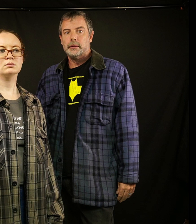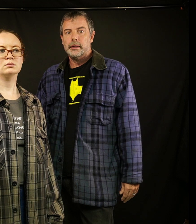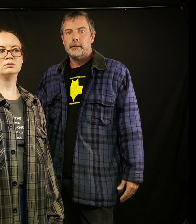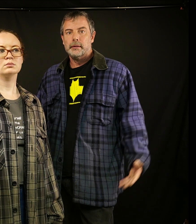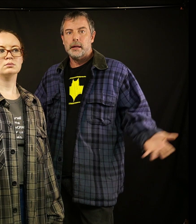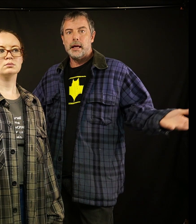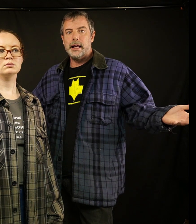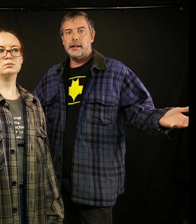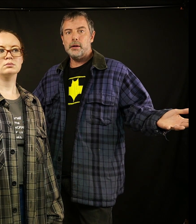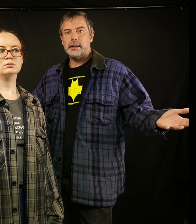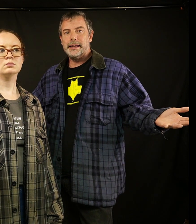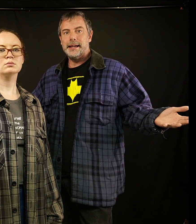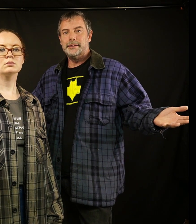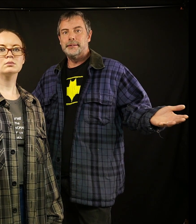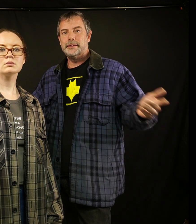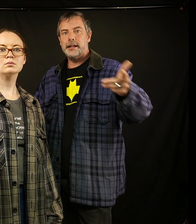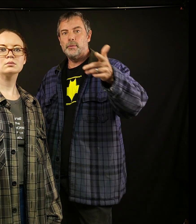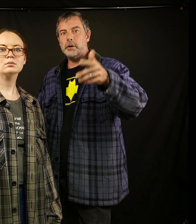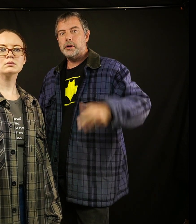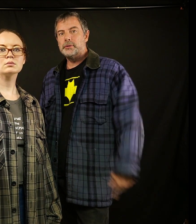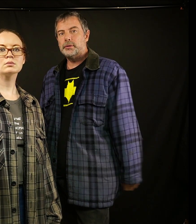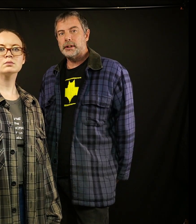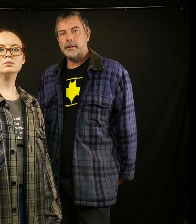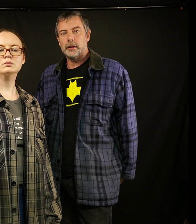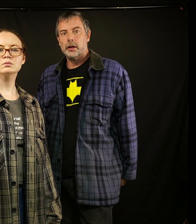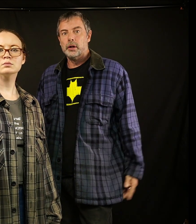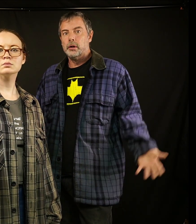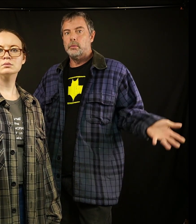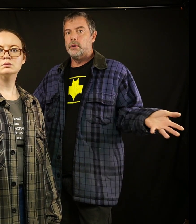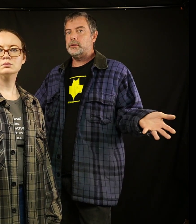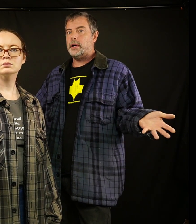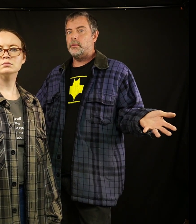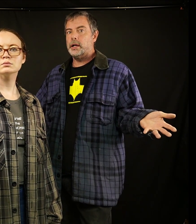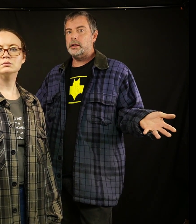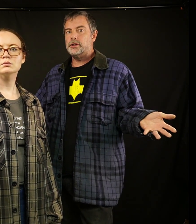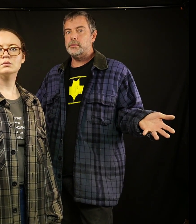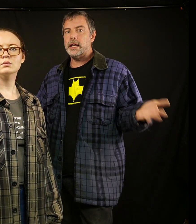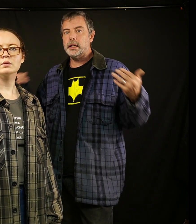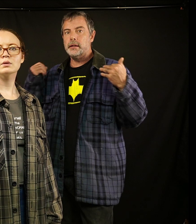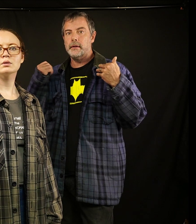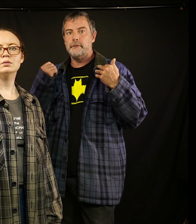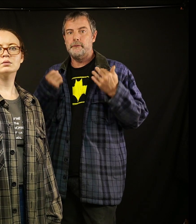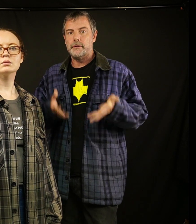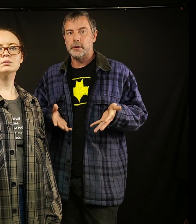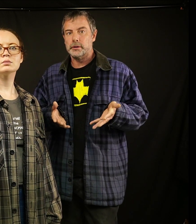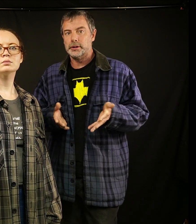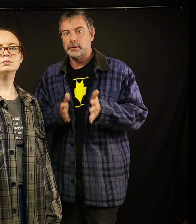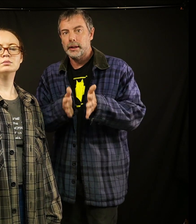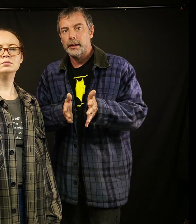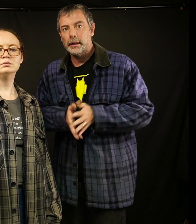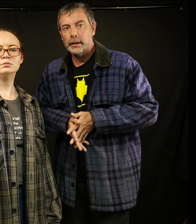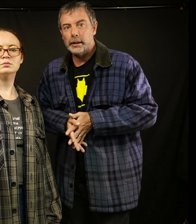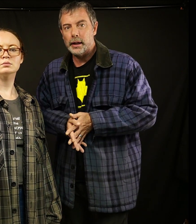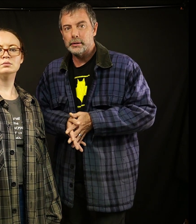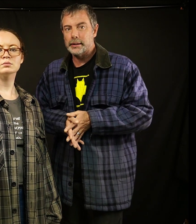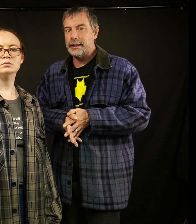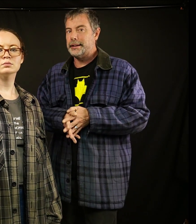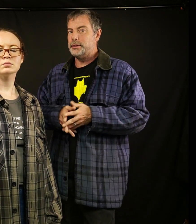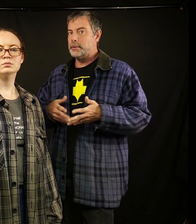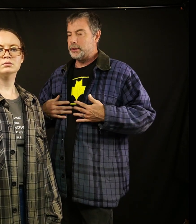hello again and welcome to another what do I wear to a photoshoot now today you might